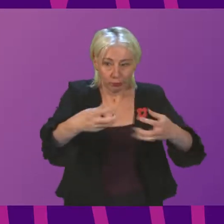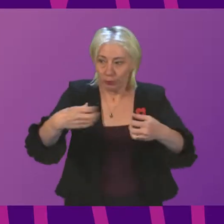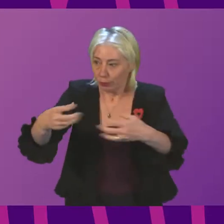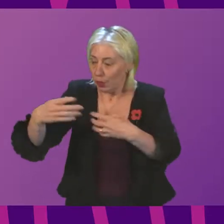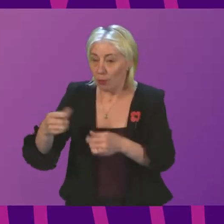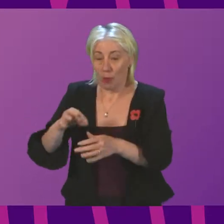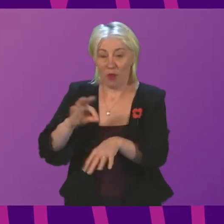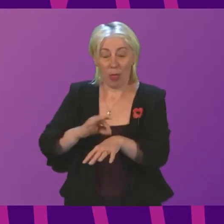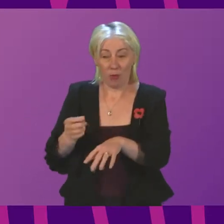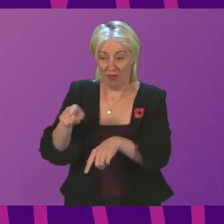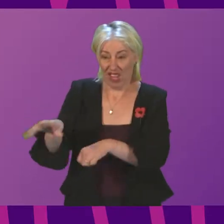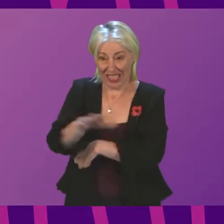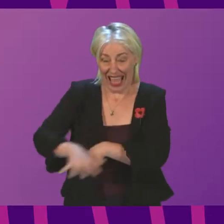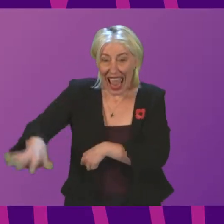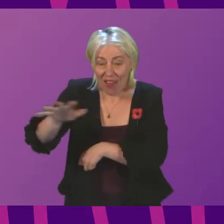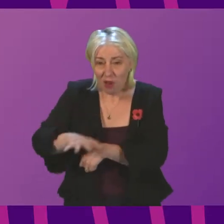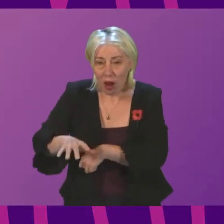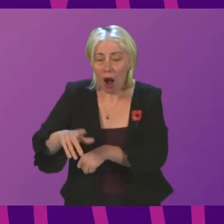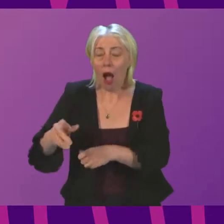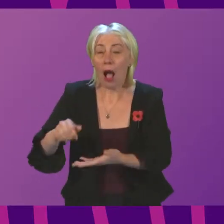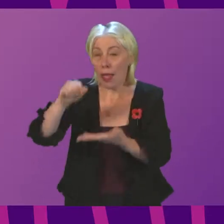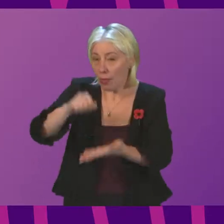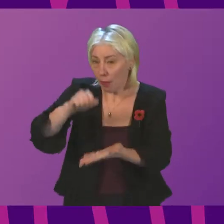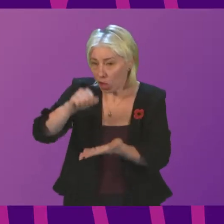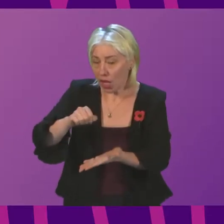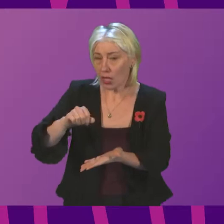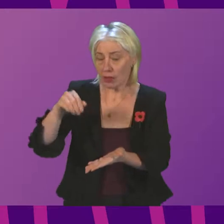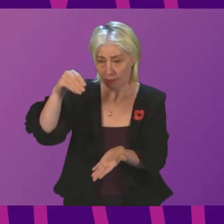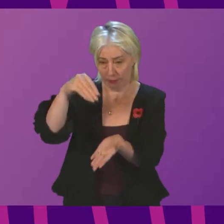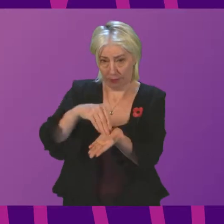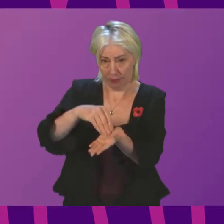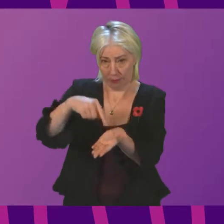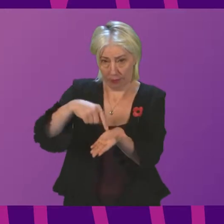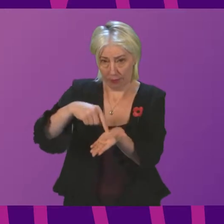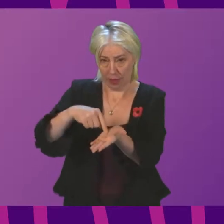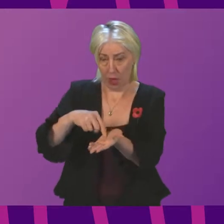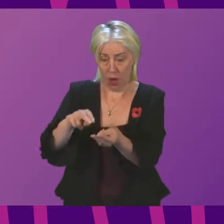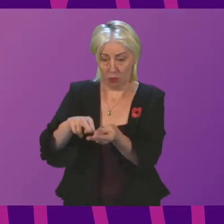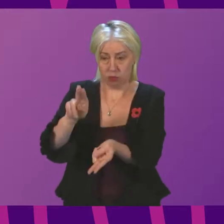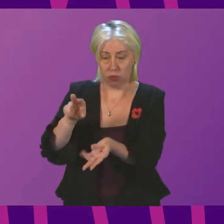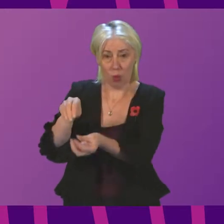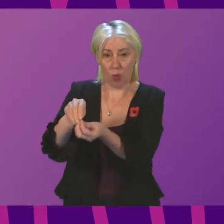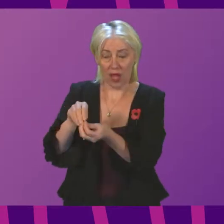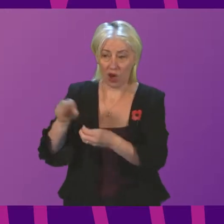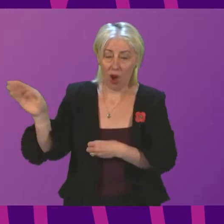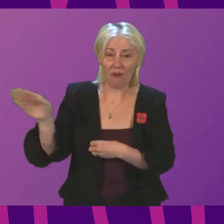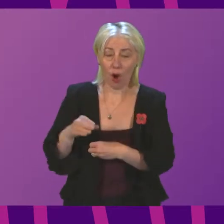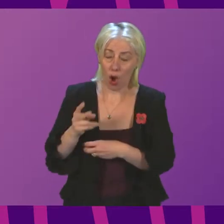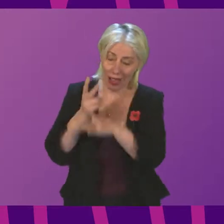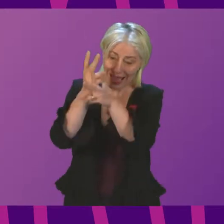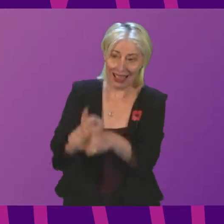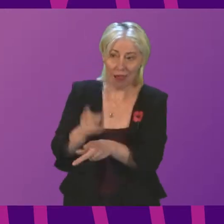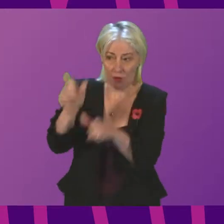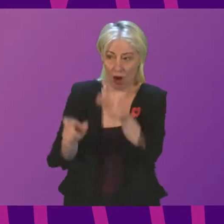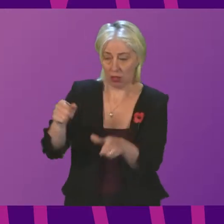from that sector and bring forward in the budget a wage increase for all carers in Scotland?